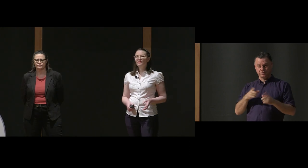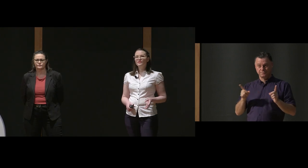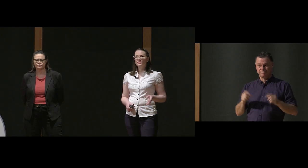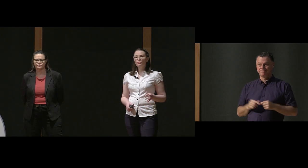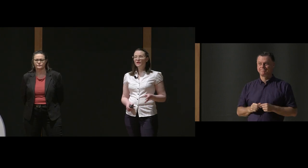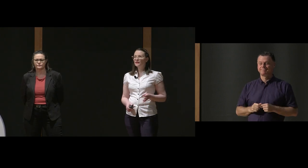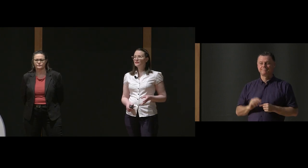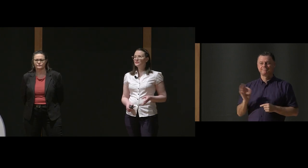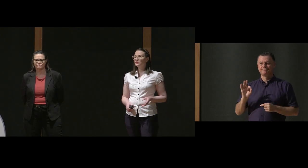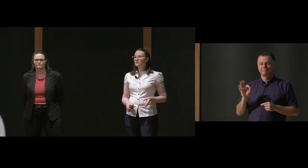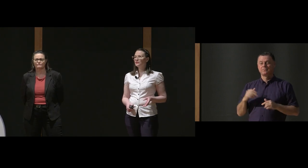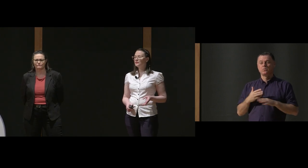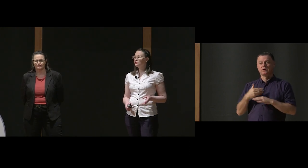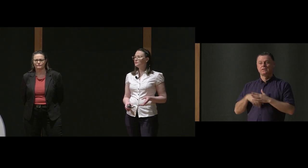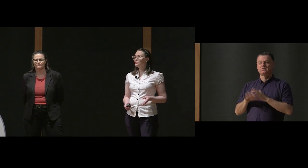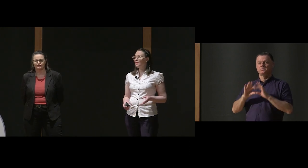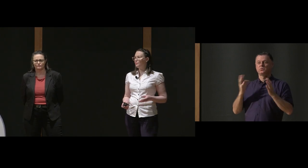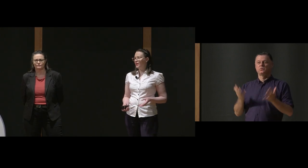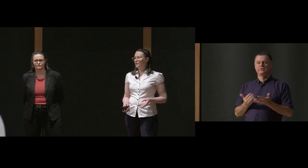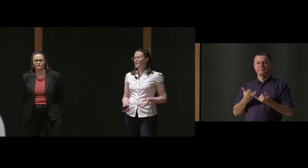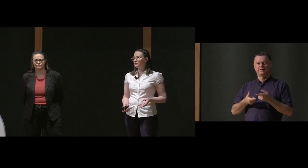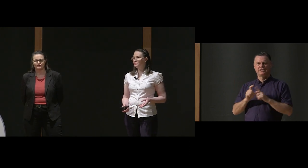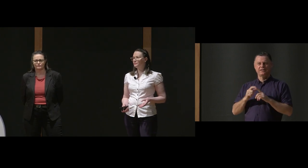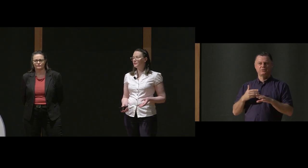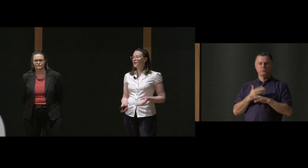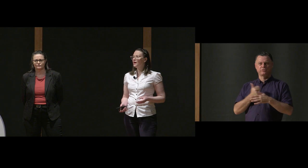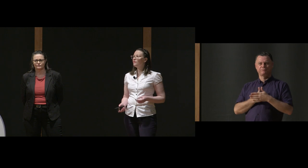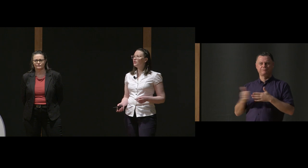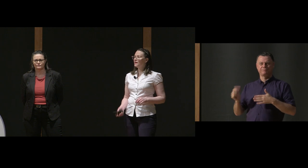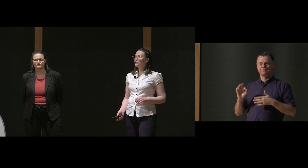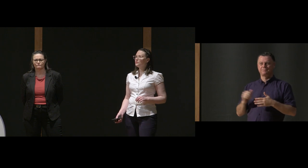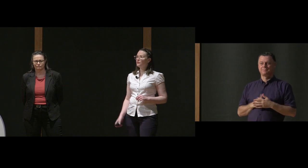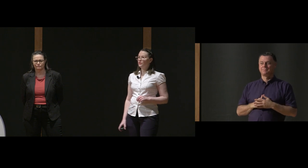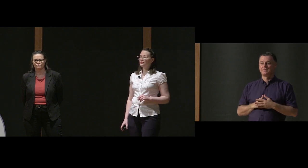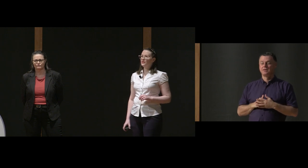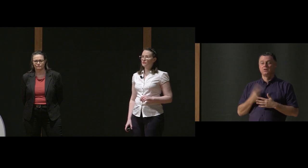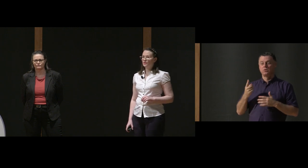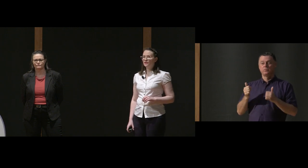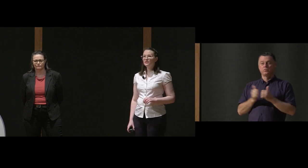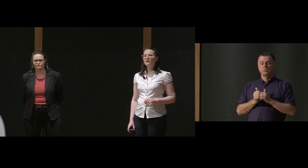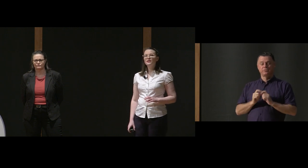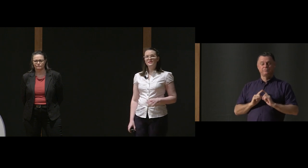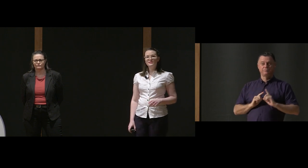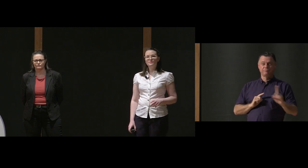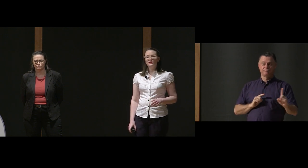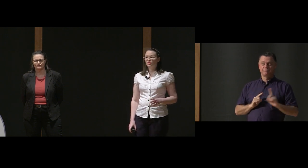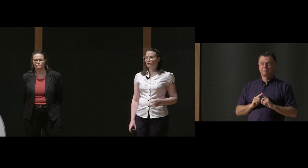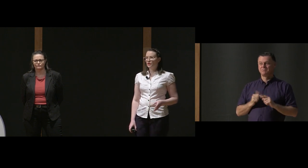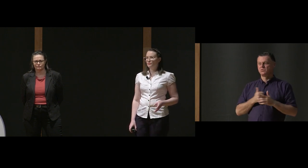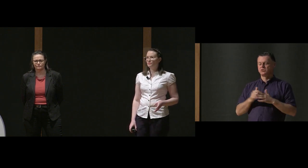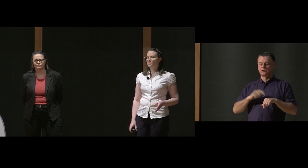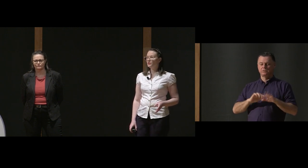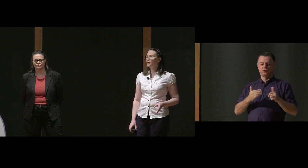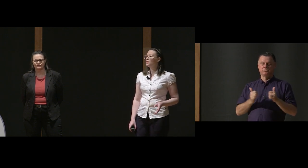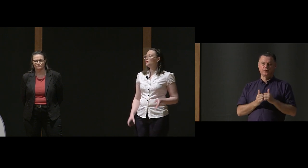However, working in this industry is also quite precarious. Every engagement of an Auslan interpreter tends to be